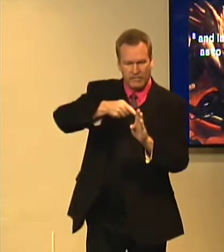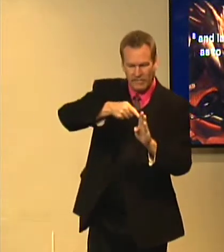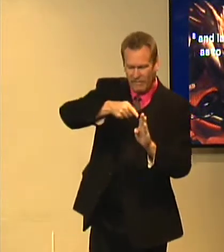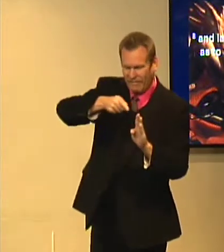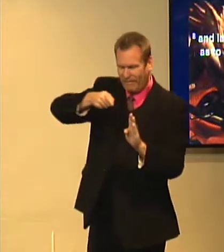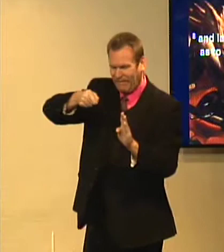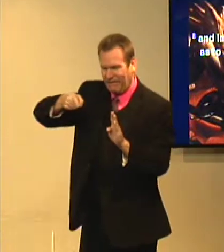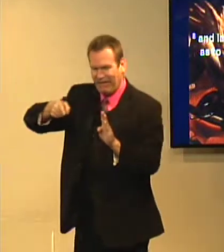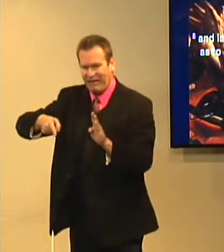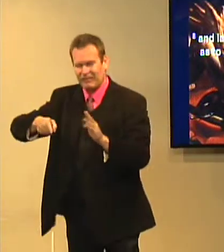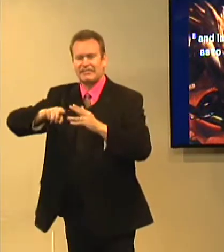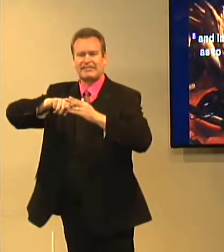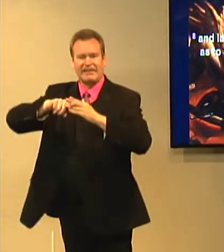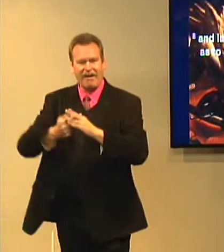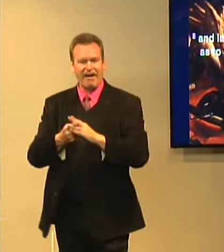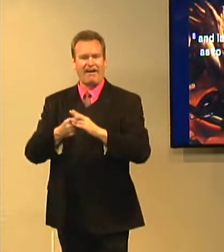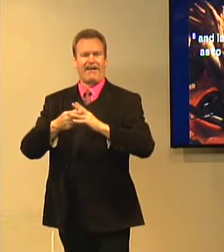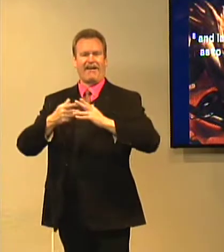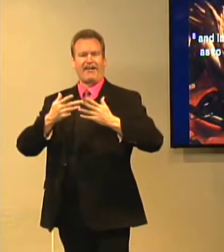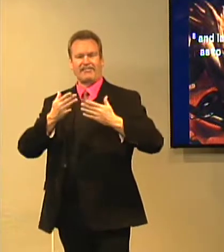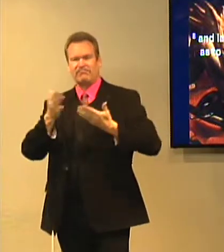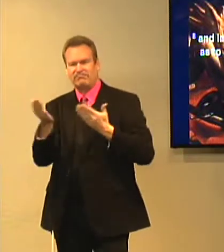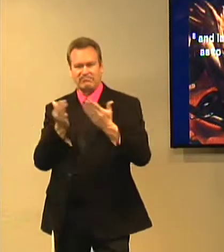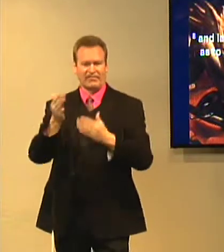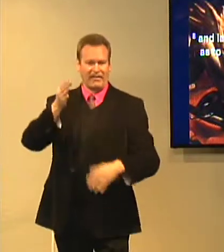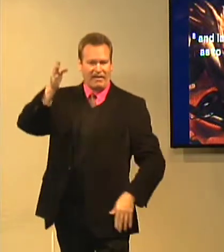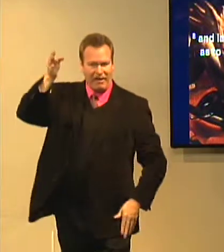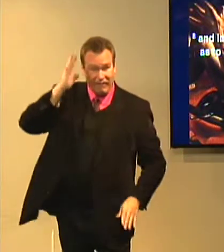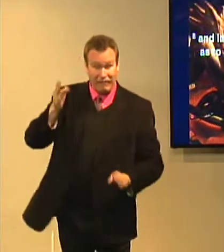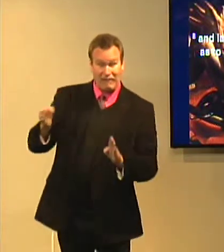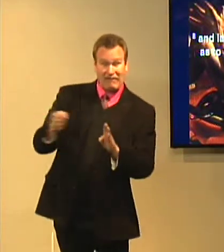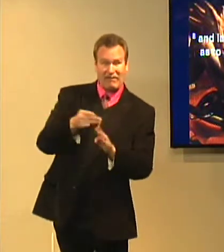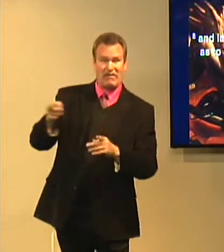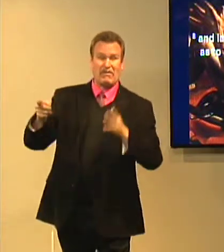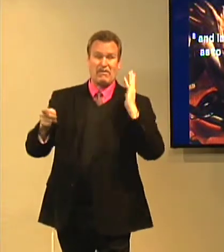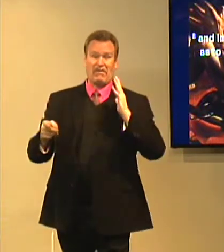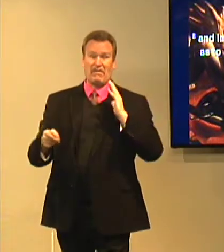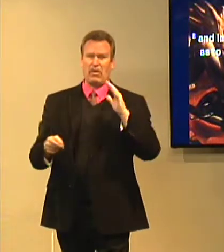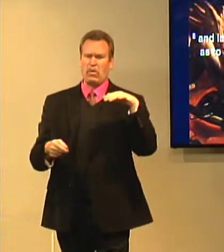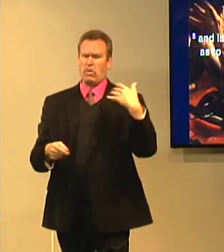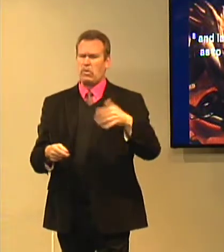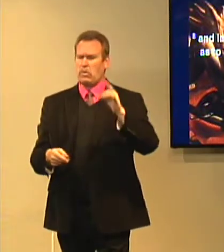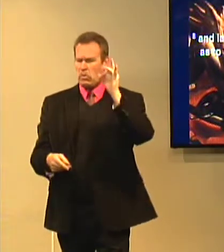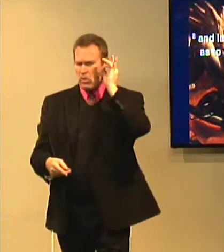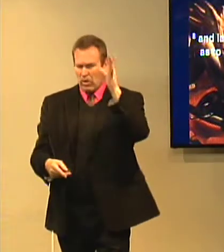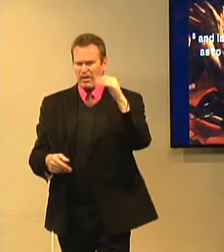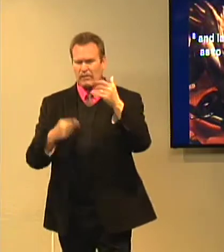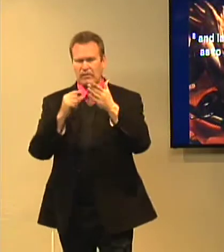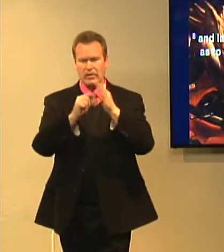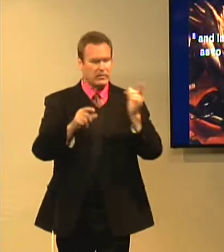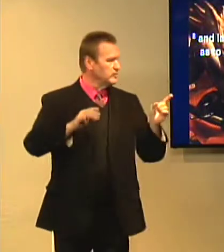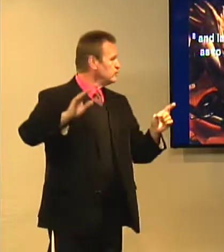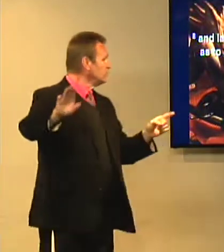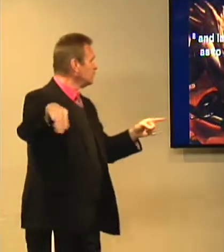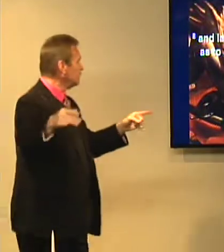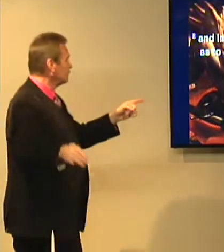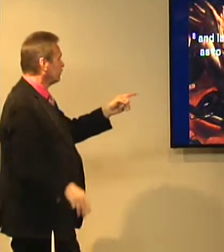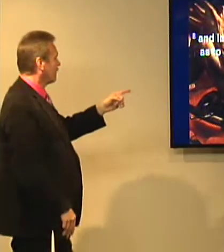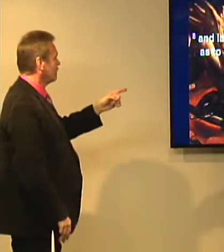some 24 years later served God. But before that period, he